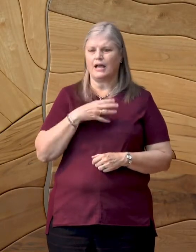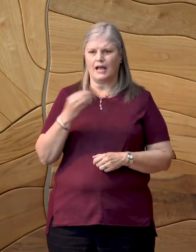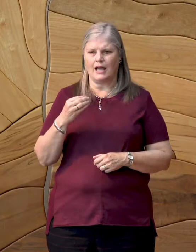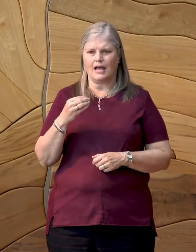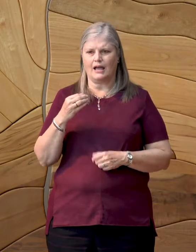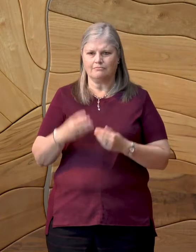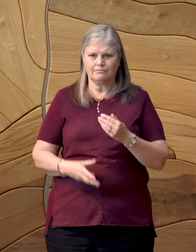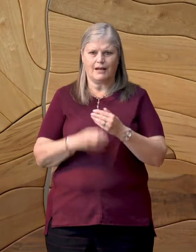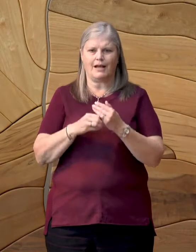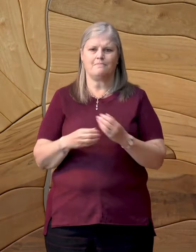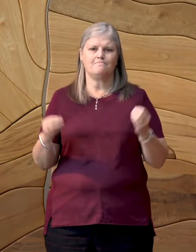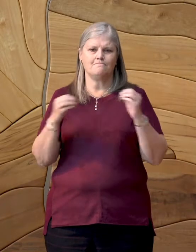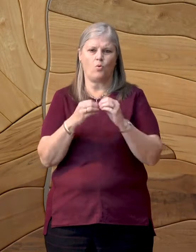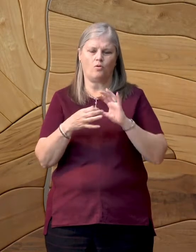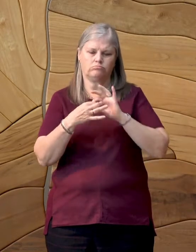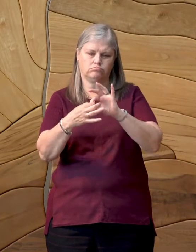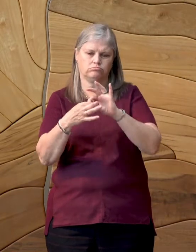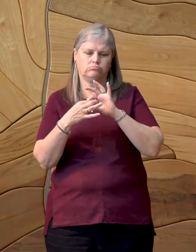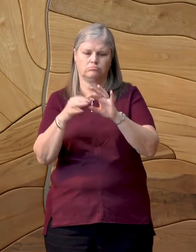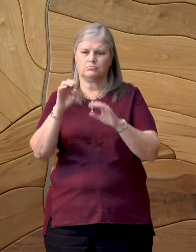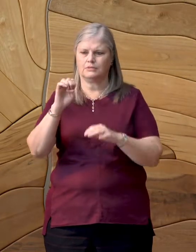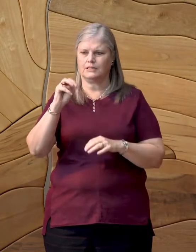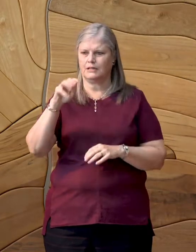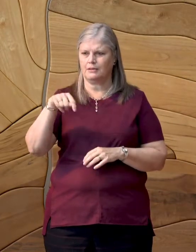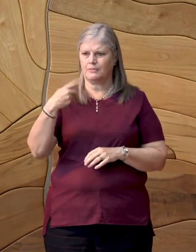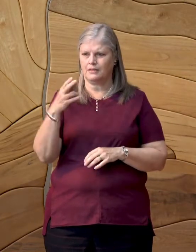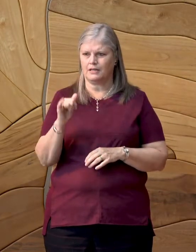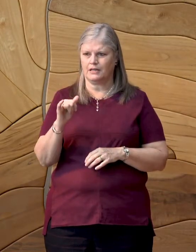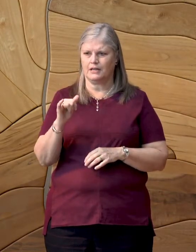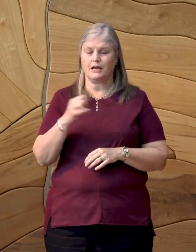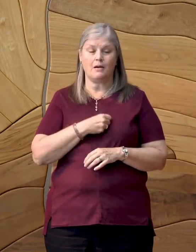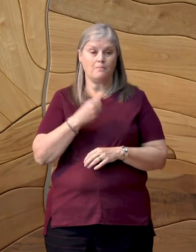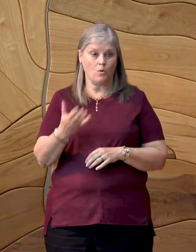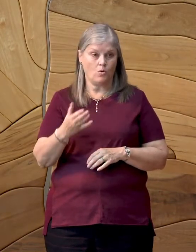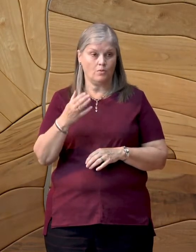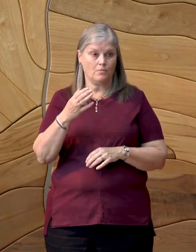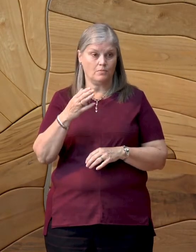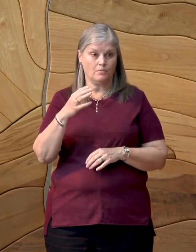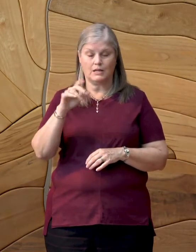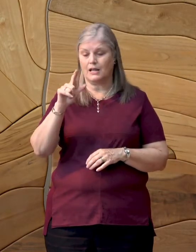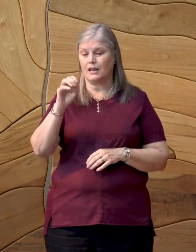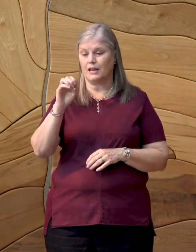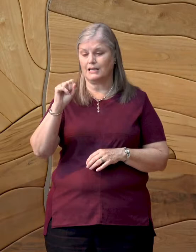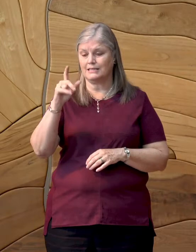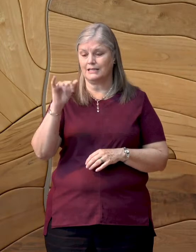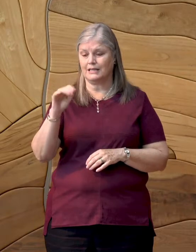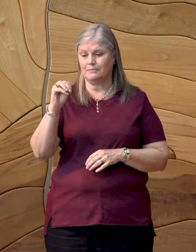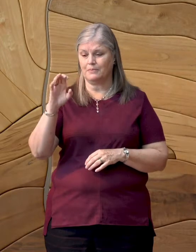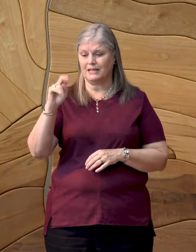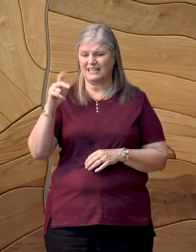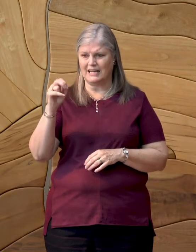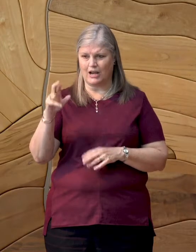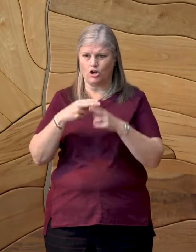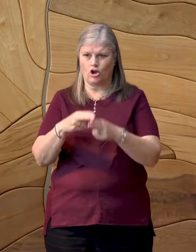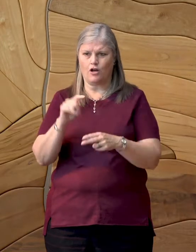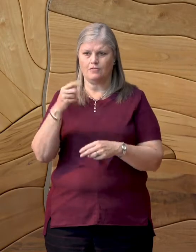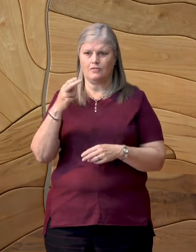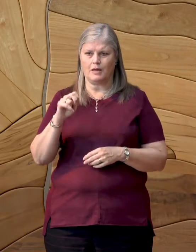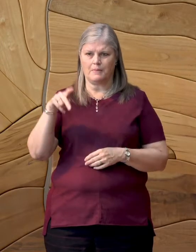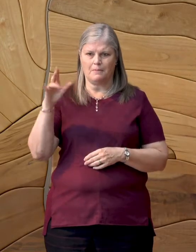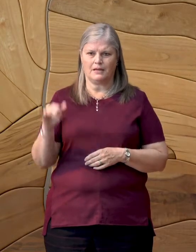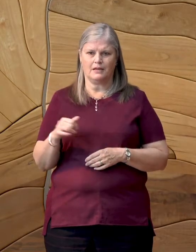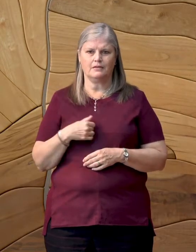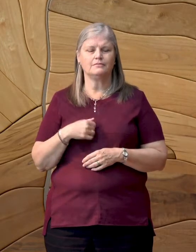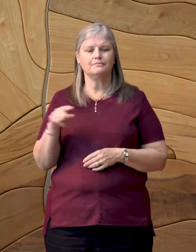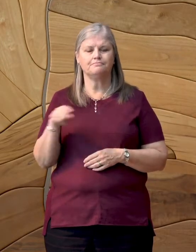of empathy. Here's a poem by Wesley McNair. The Puppy From down